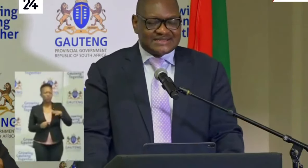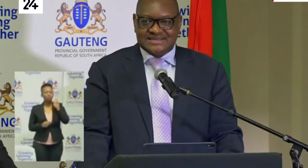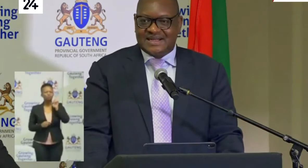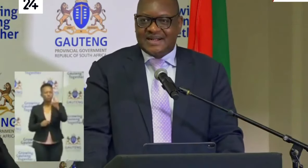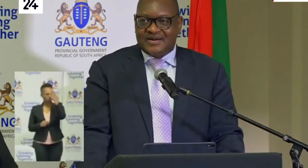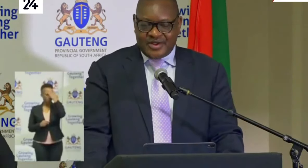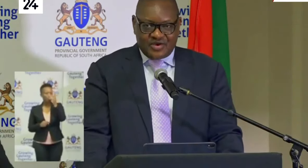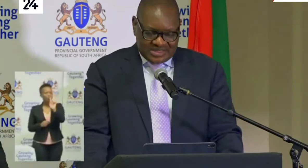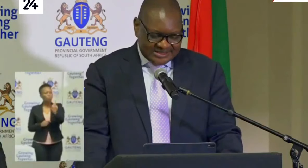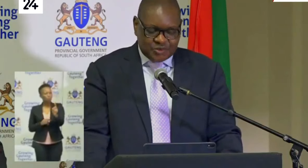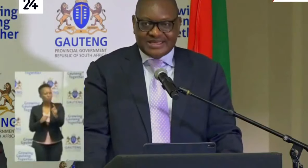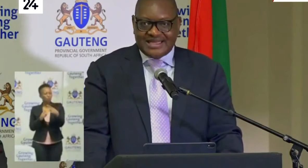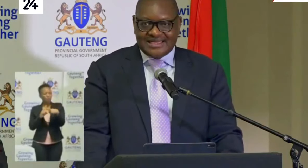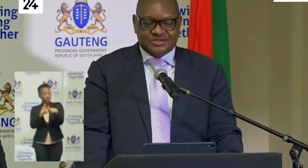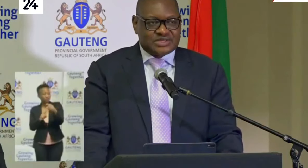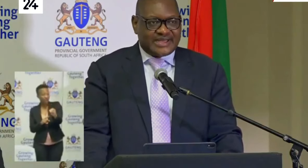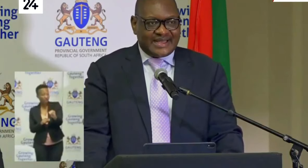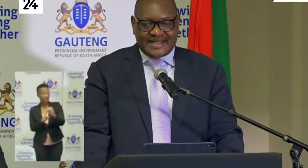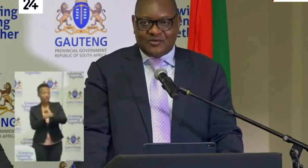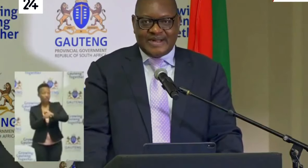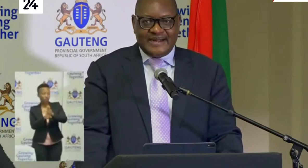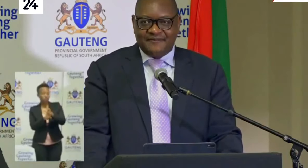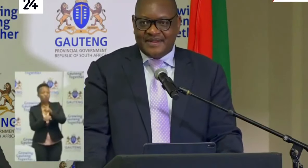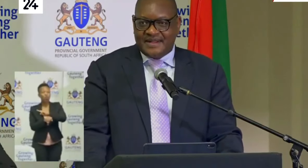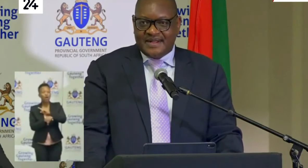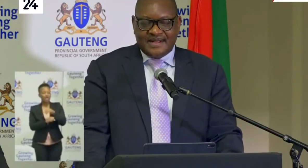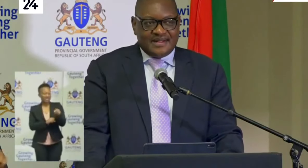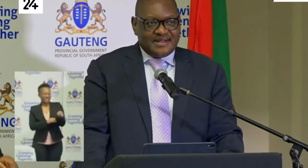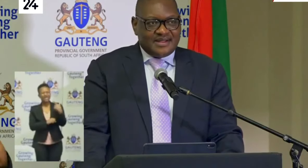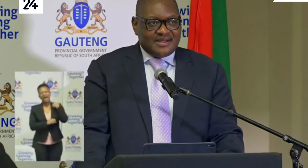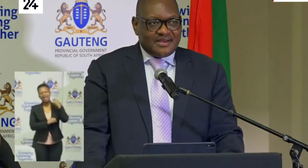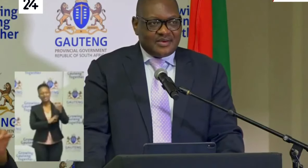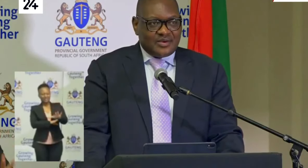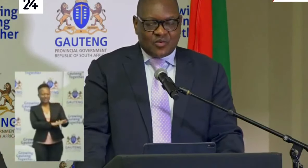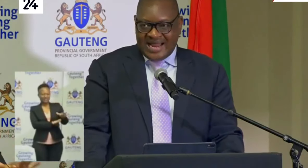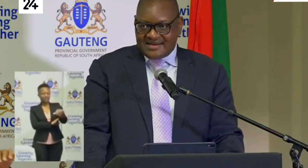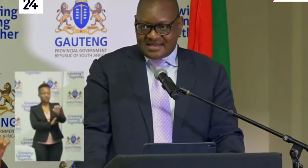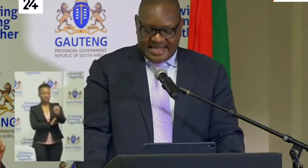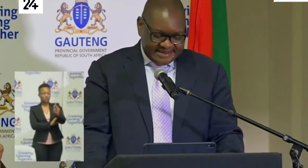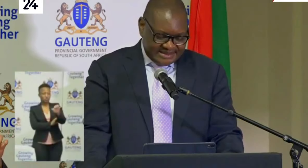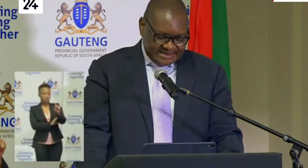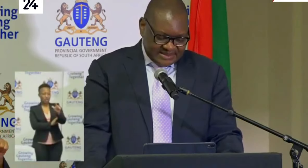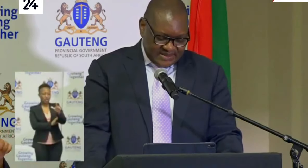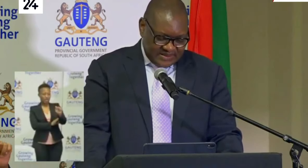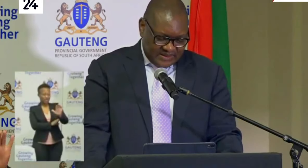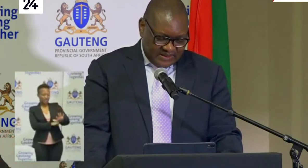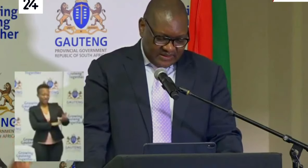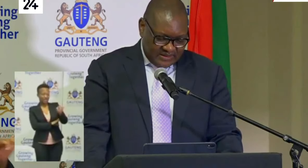status. We know that Suetla is the area where one case